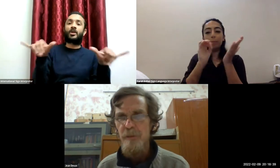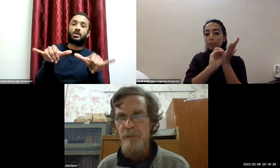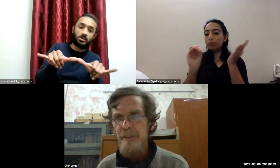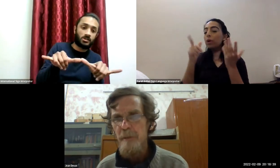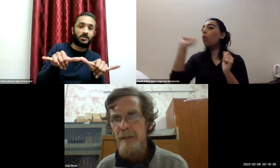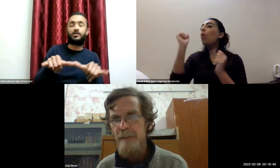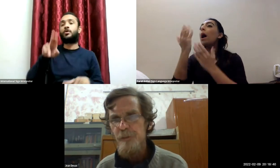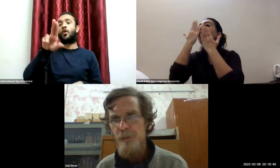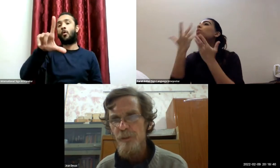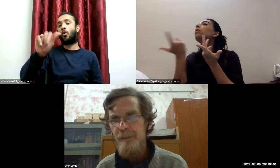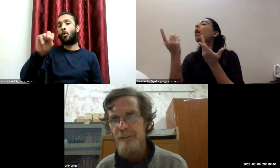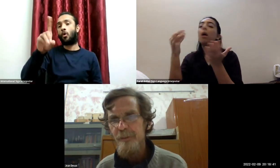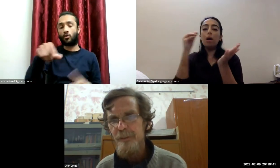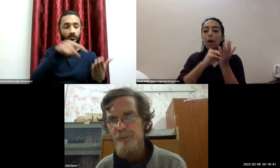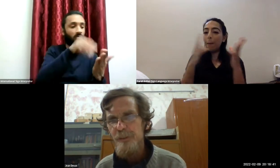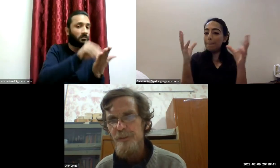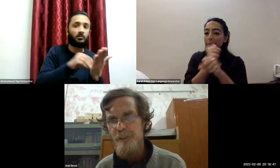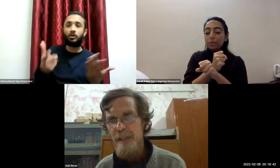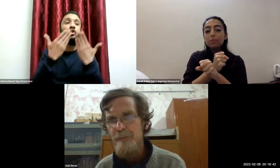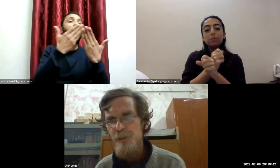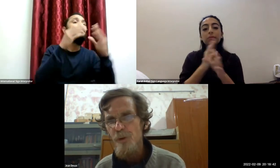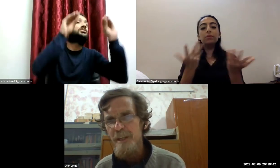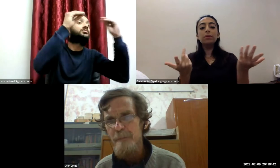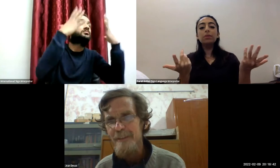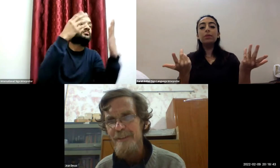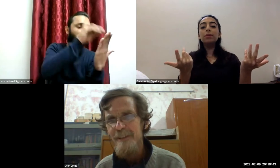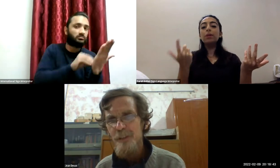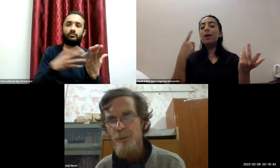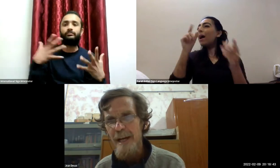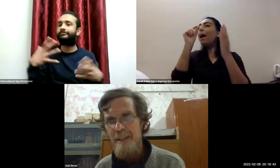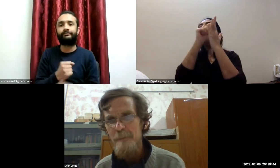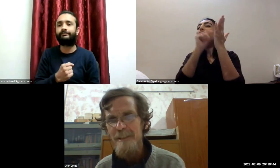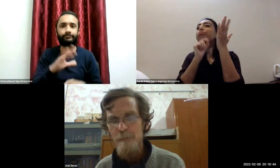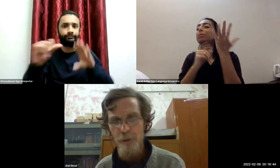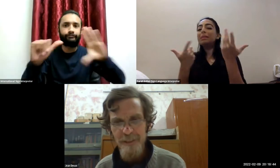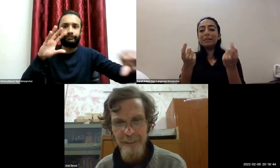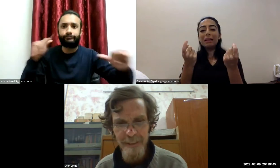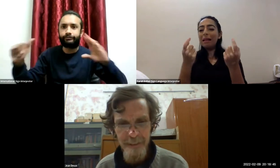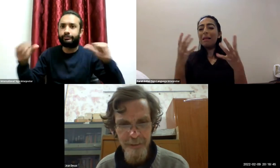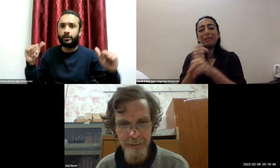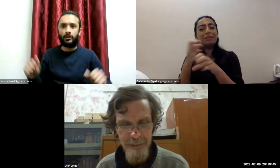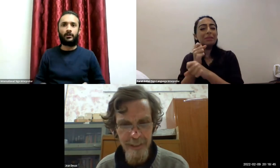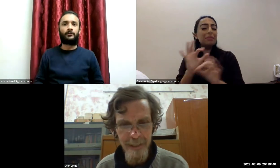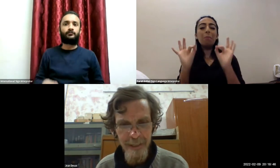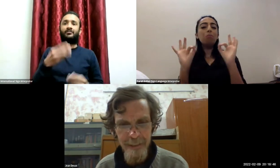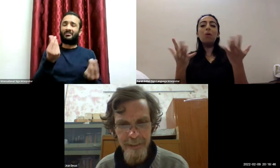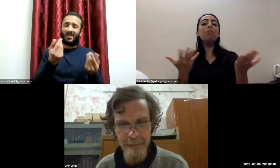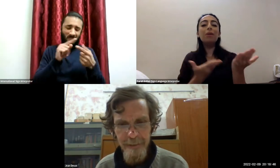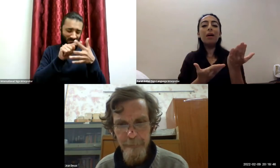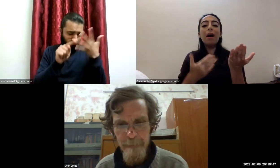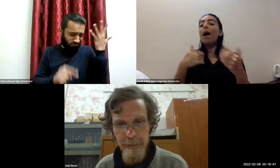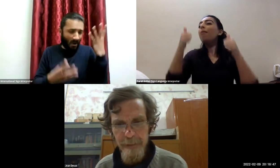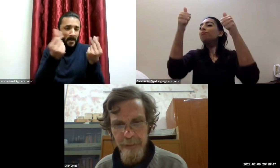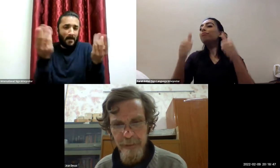and then we use some kind of scoring method to add up these proxy indicators and